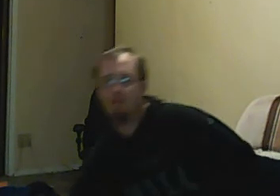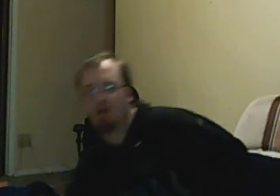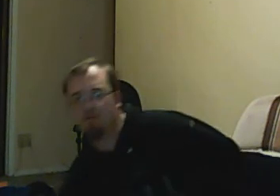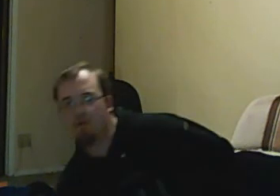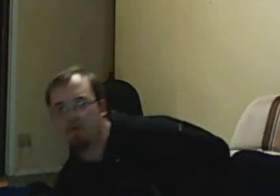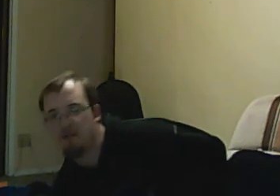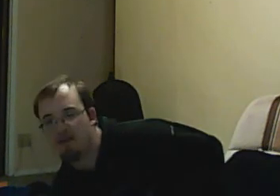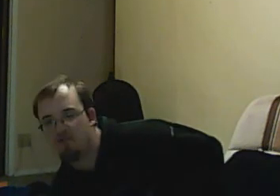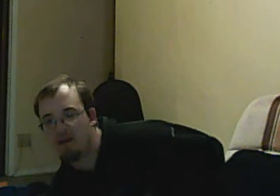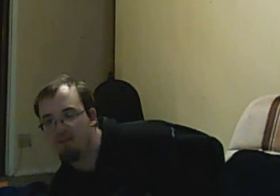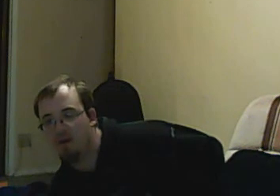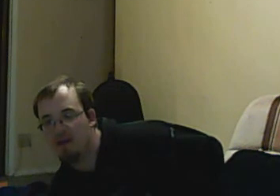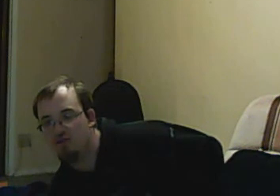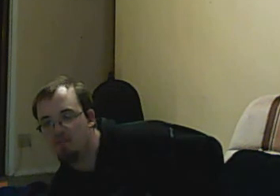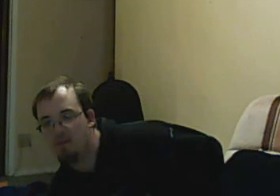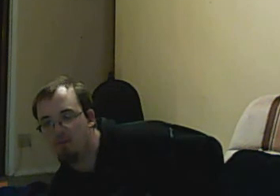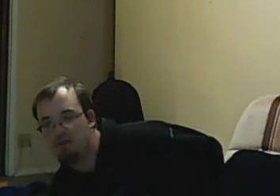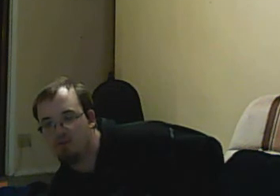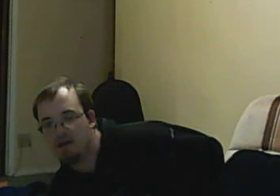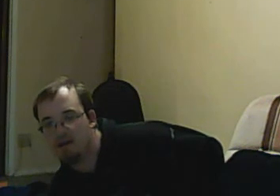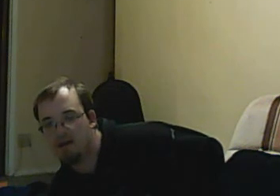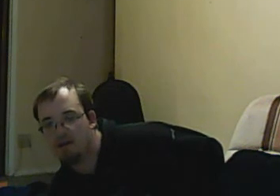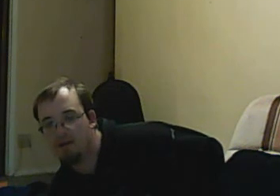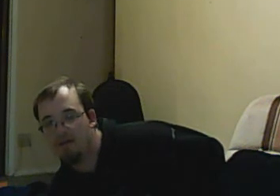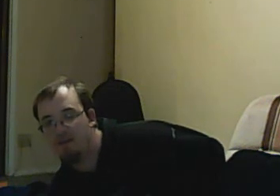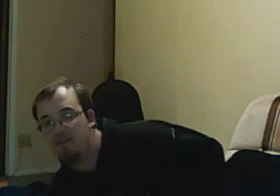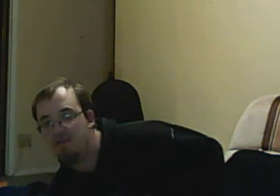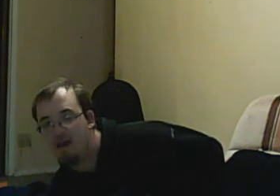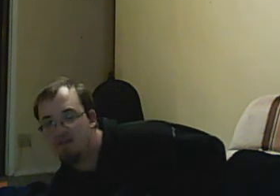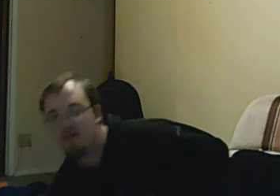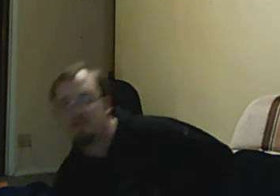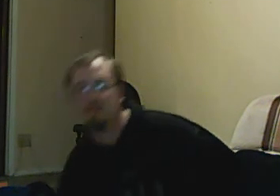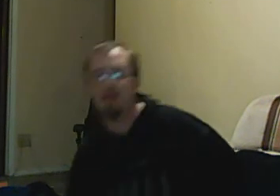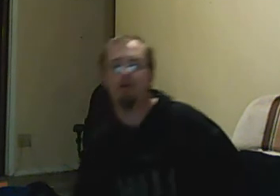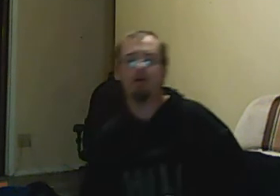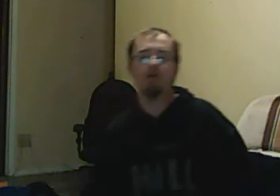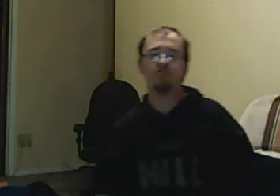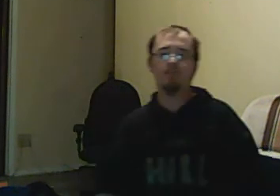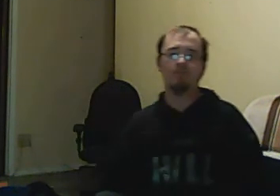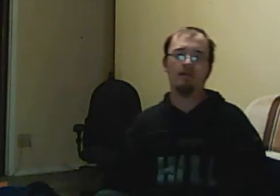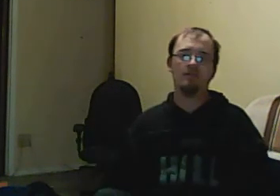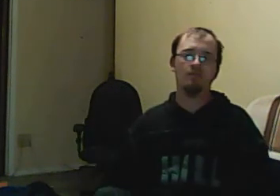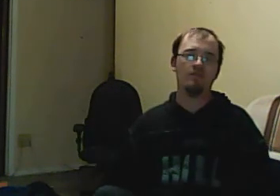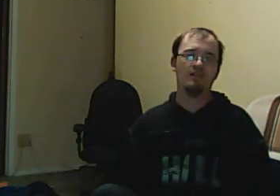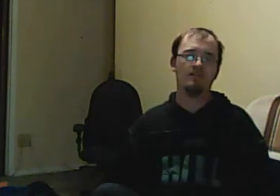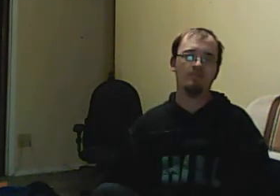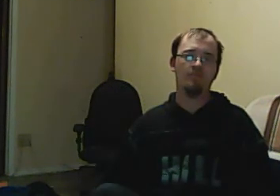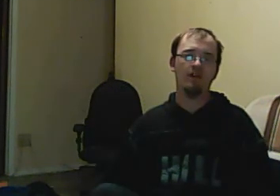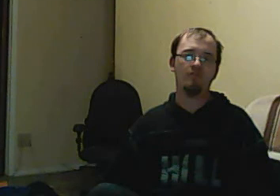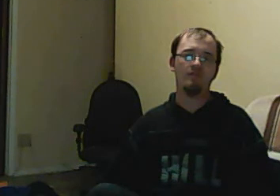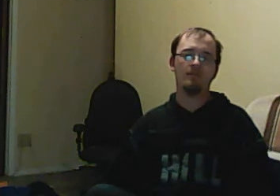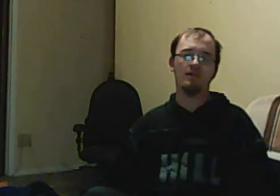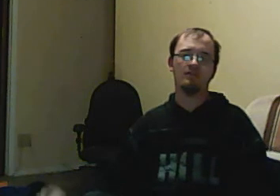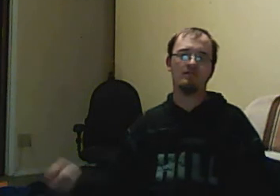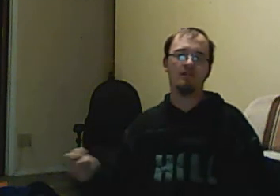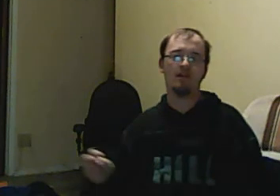Part four was the aftermath. Why did shoot my boy Drake? The effects of time stand still shape the rest of the fourth season. And for some characters, the